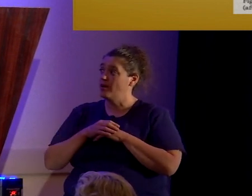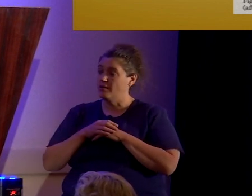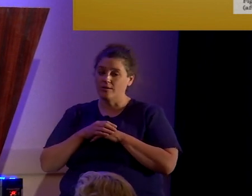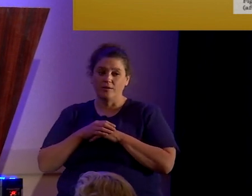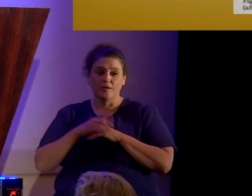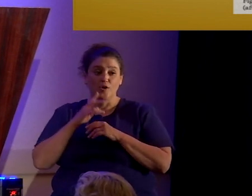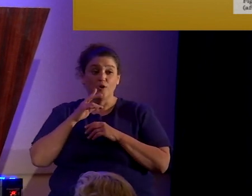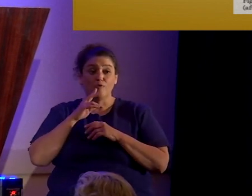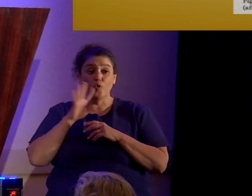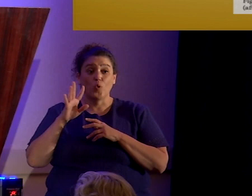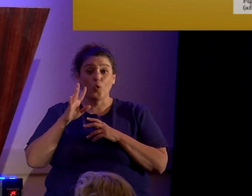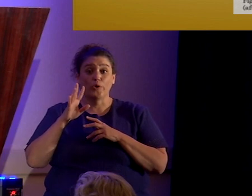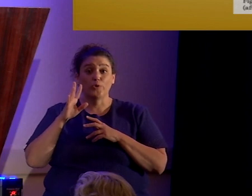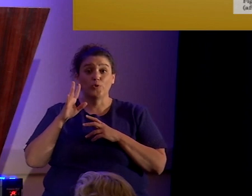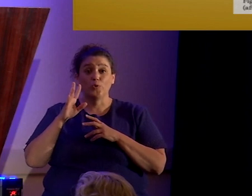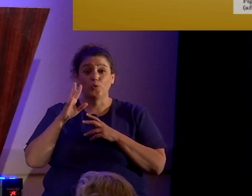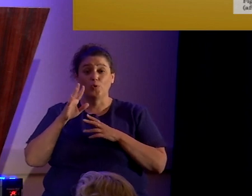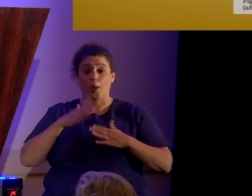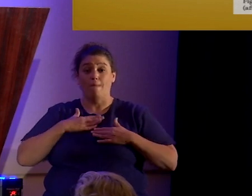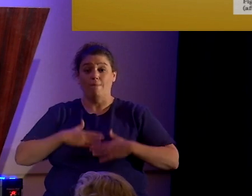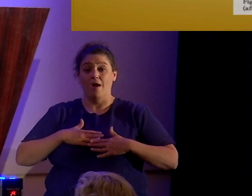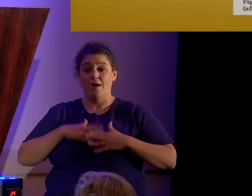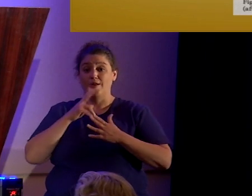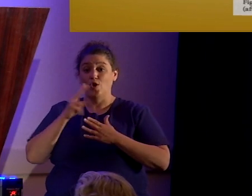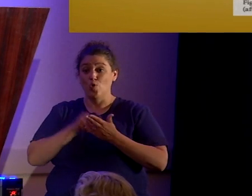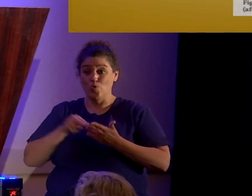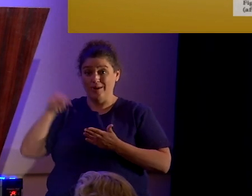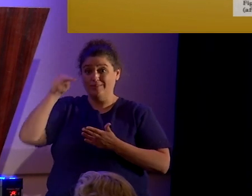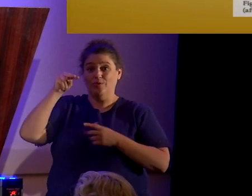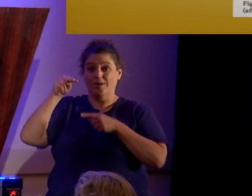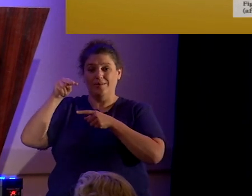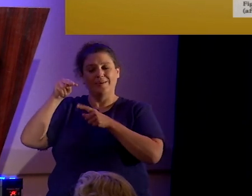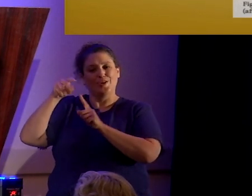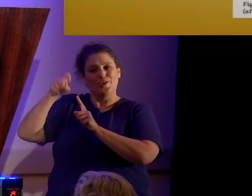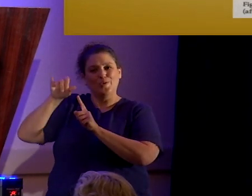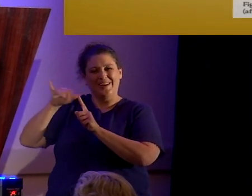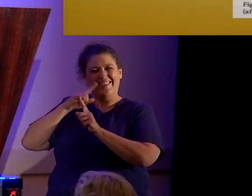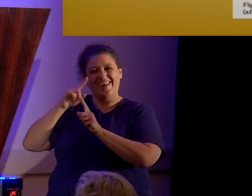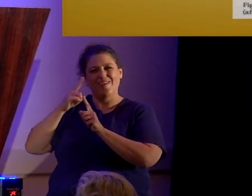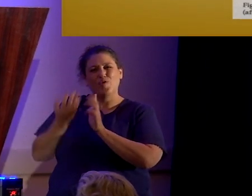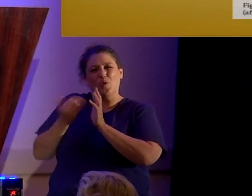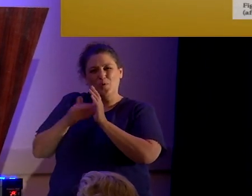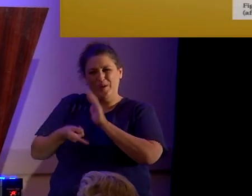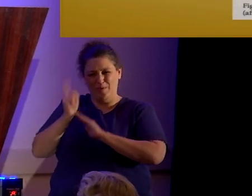resurrection, uh, that you'd want to have that in order to have a re-erection.